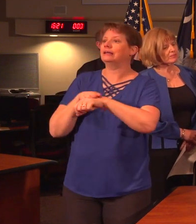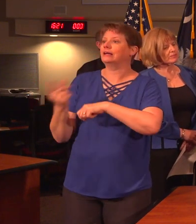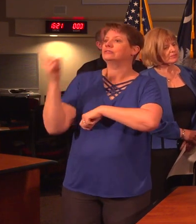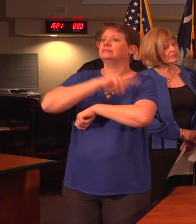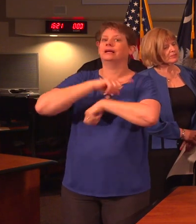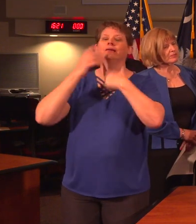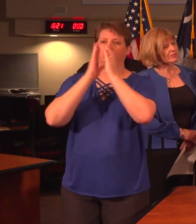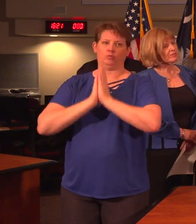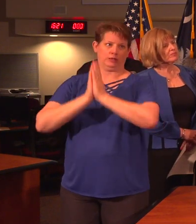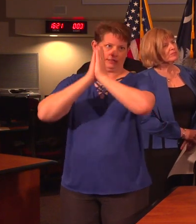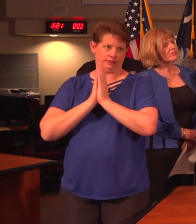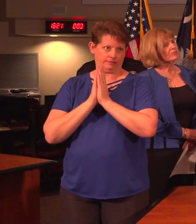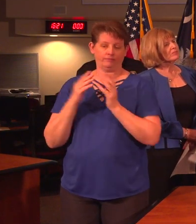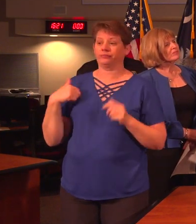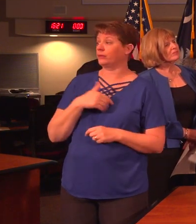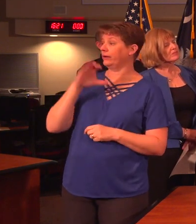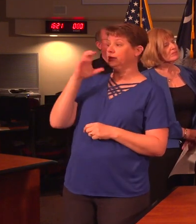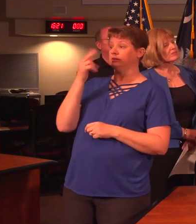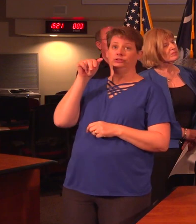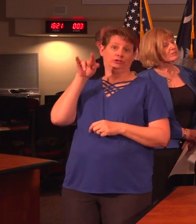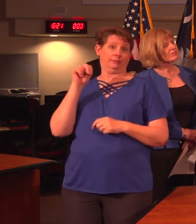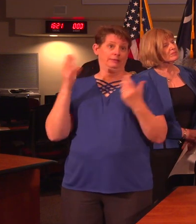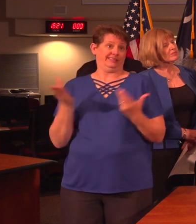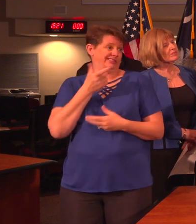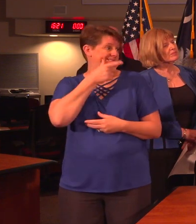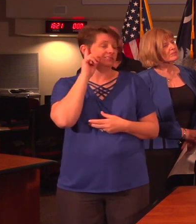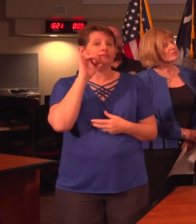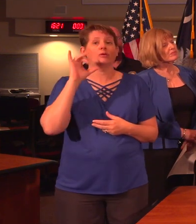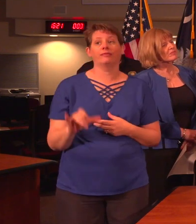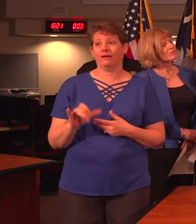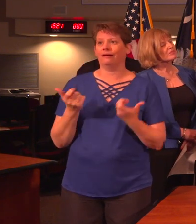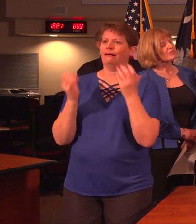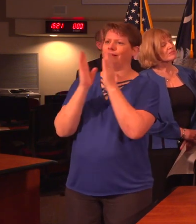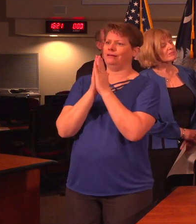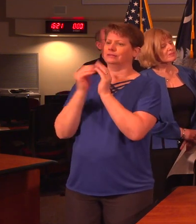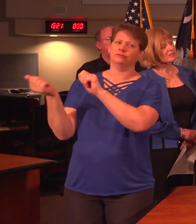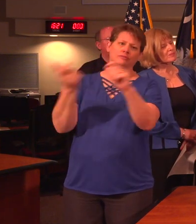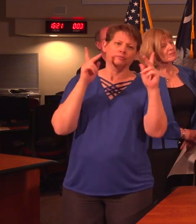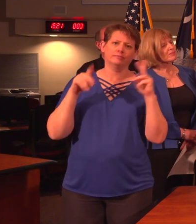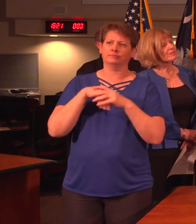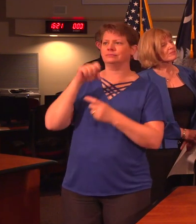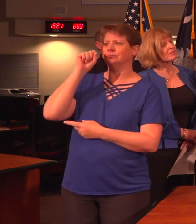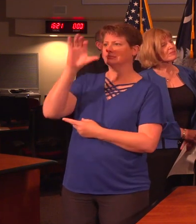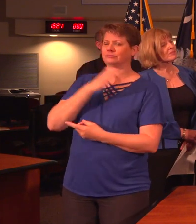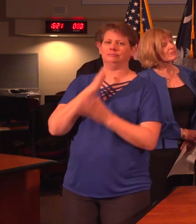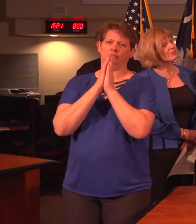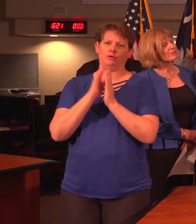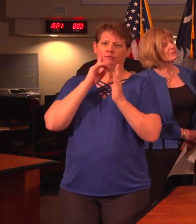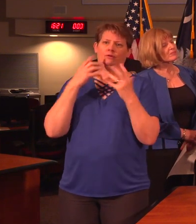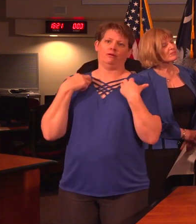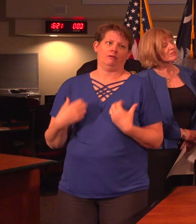prayer. We had the chaplain here a moment ago. I ask that every South Carolinian pray for the health and